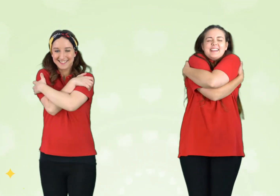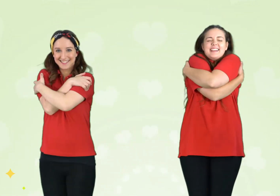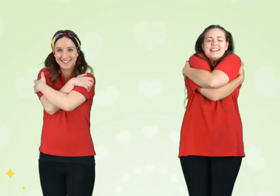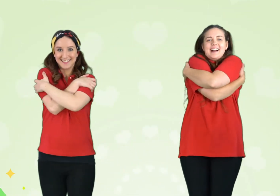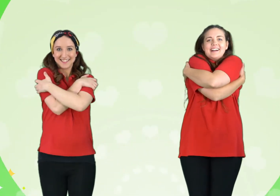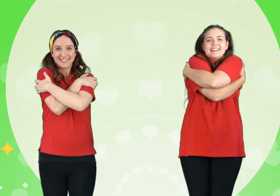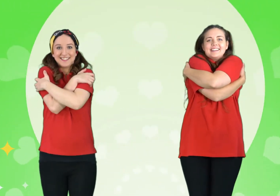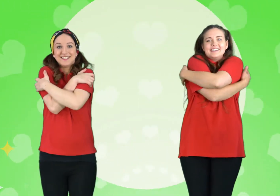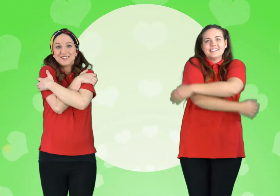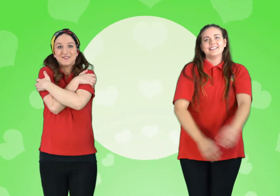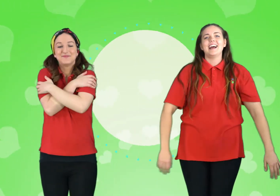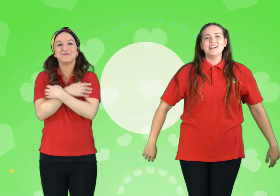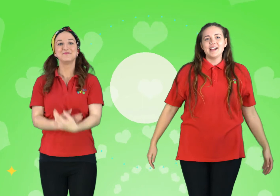hug. Are you ready?